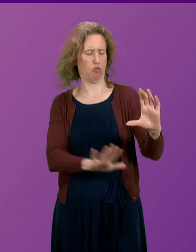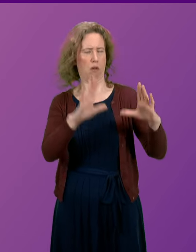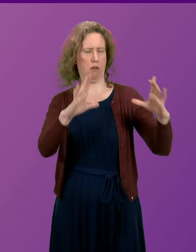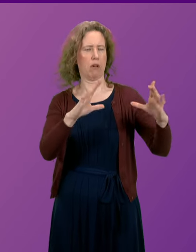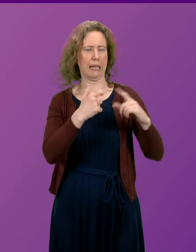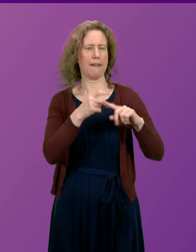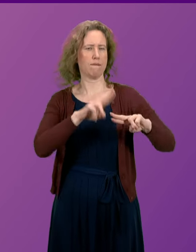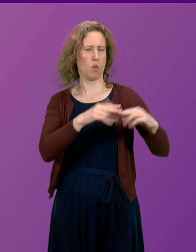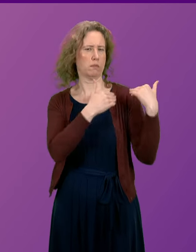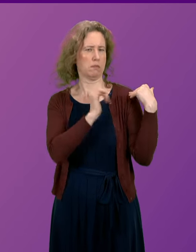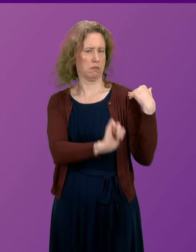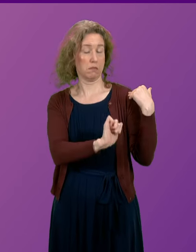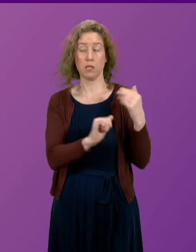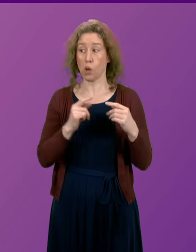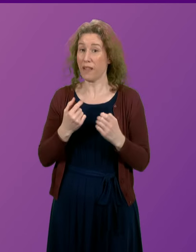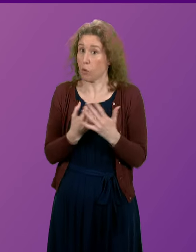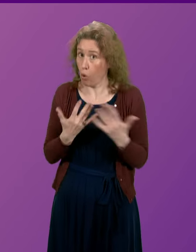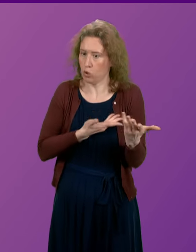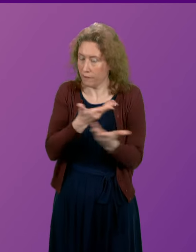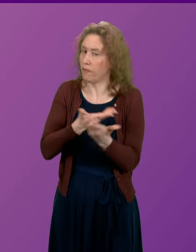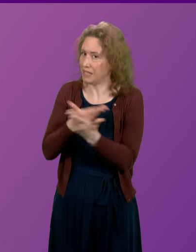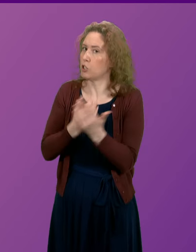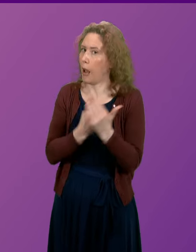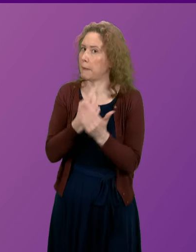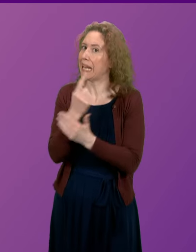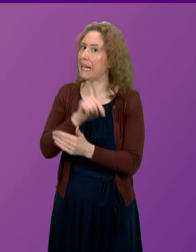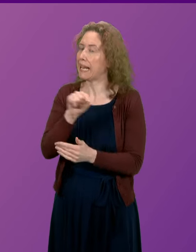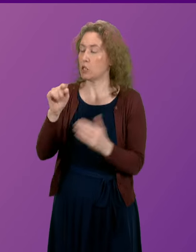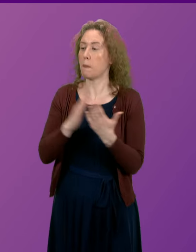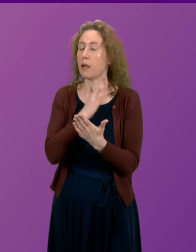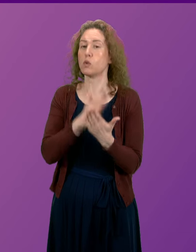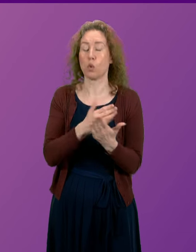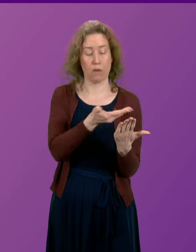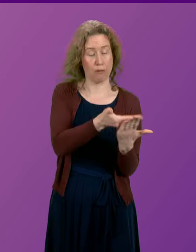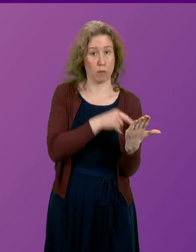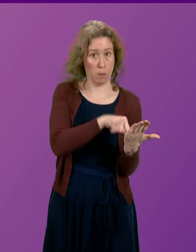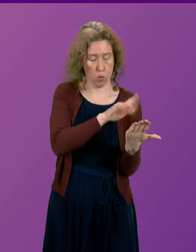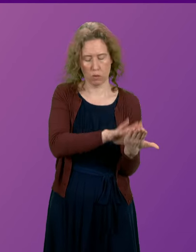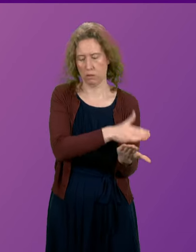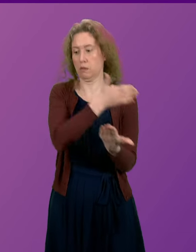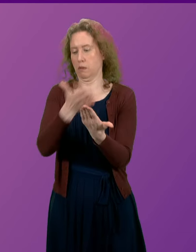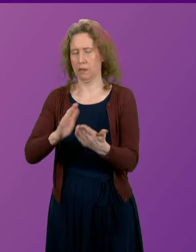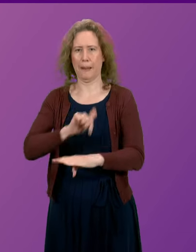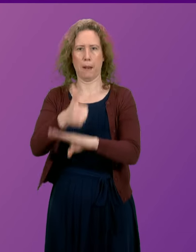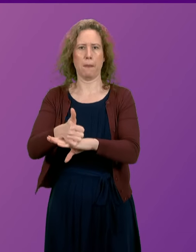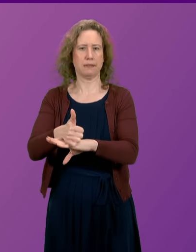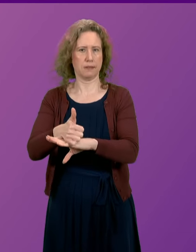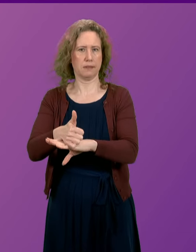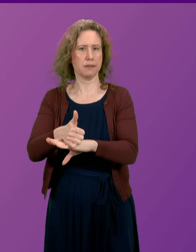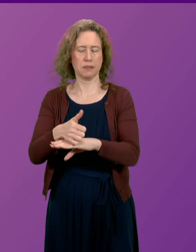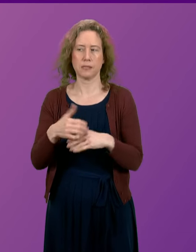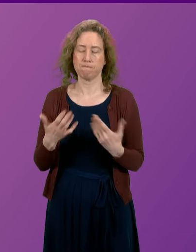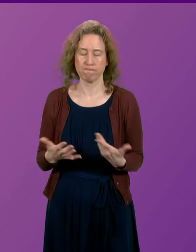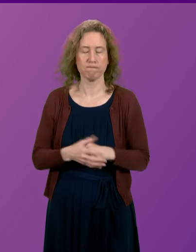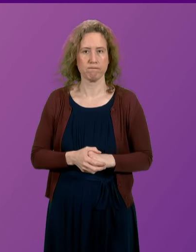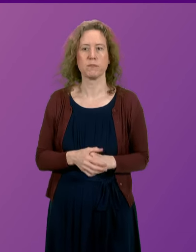of those conversations are taking place to ensure that the implementation of Sir Lewis Richie's recommendations are